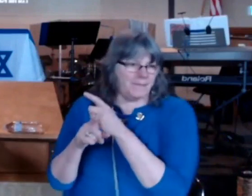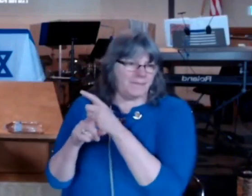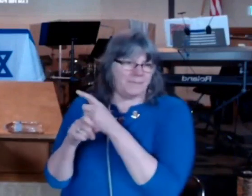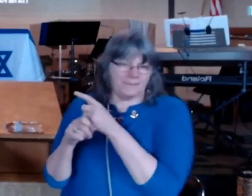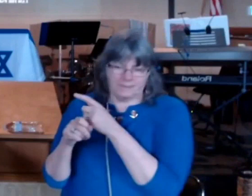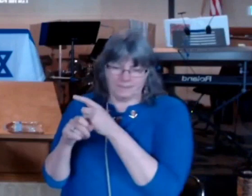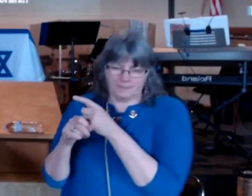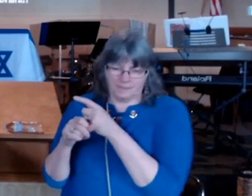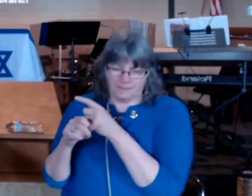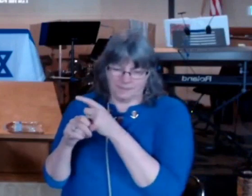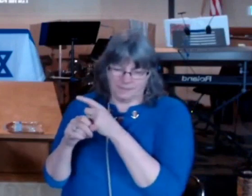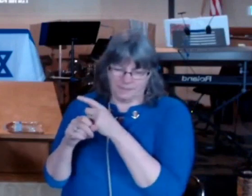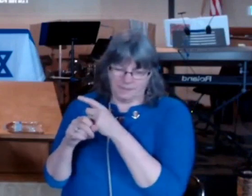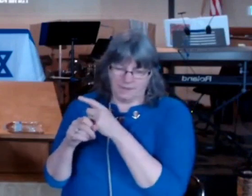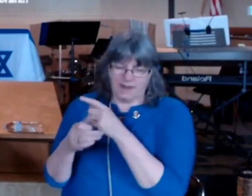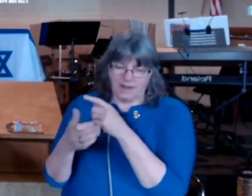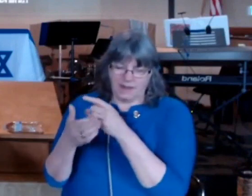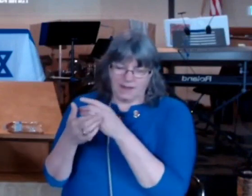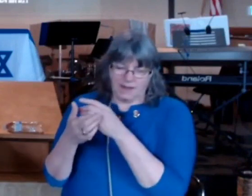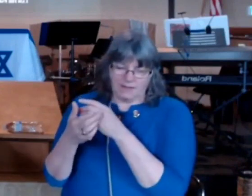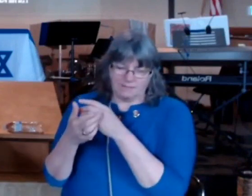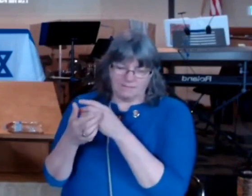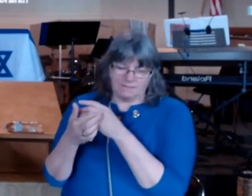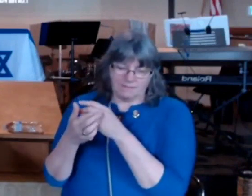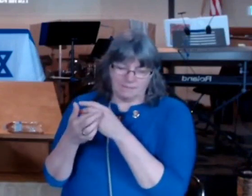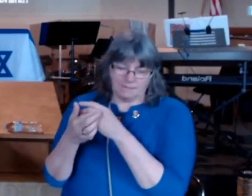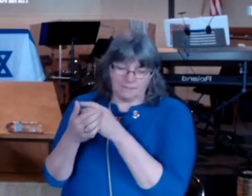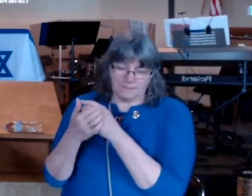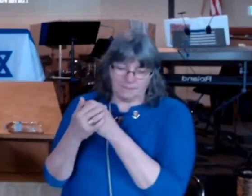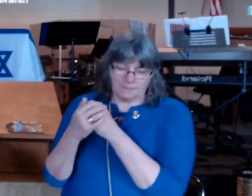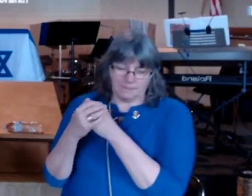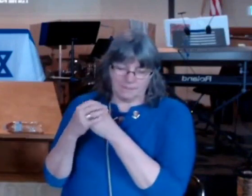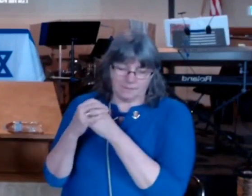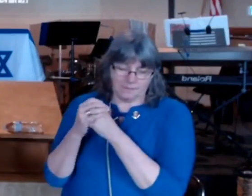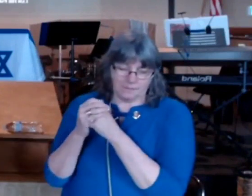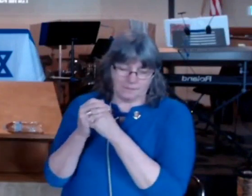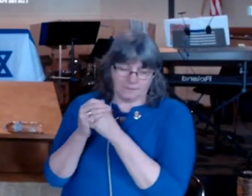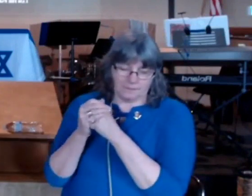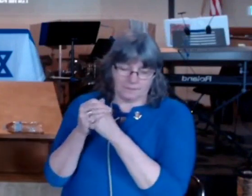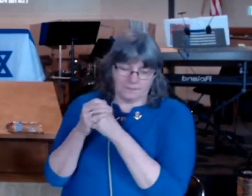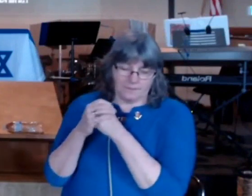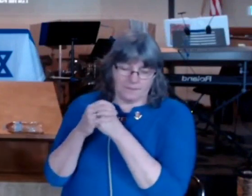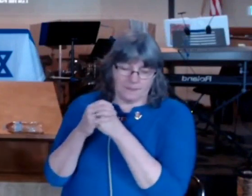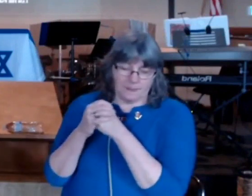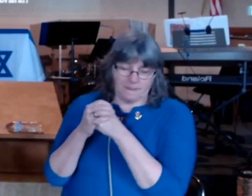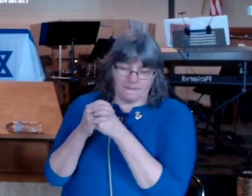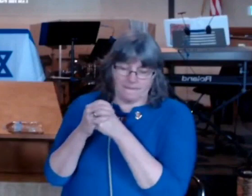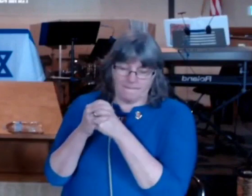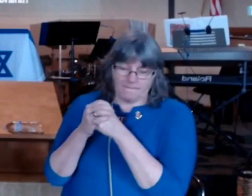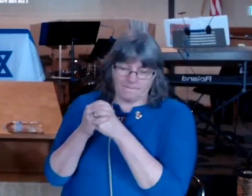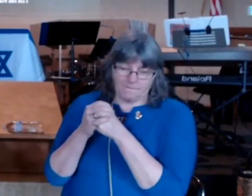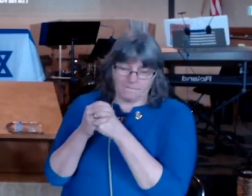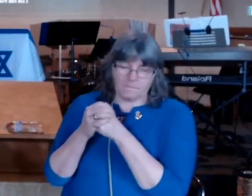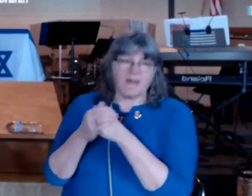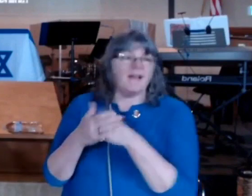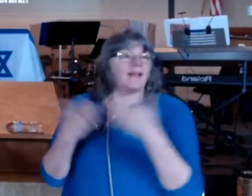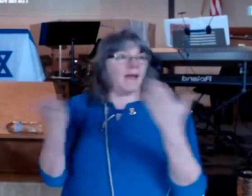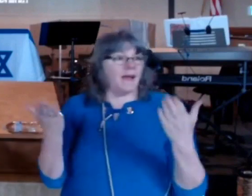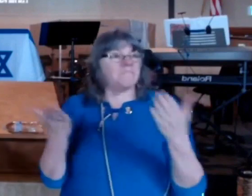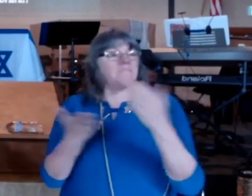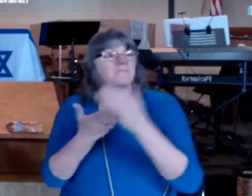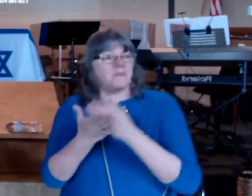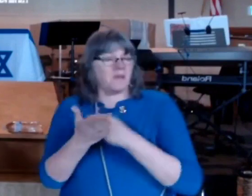it it is just that some of us have that sara'at that leprosy